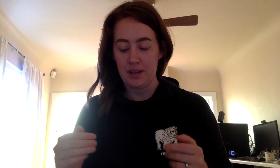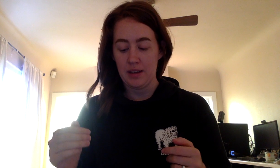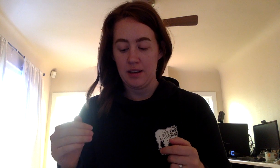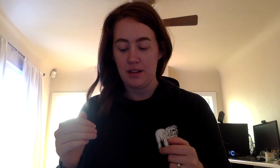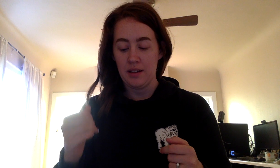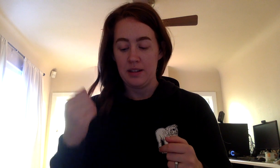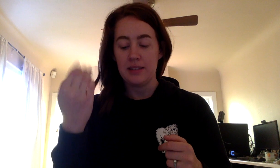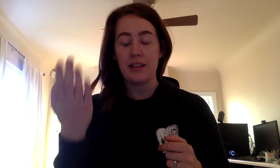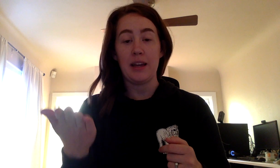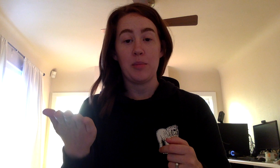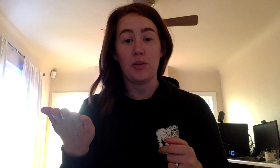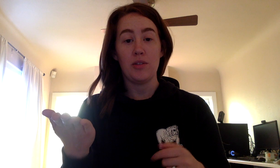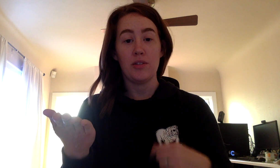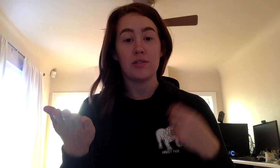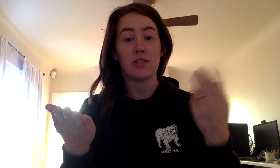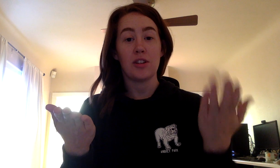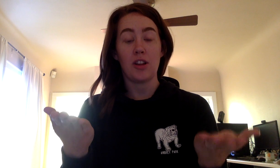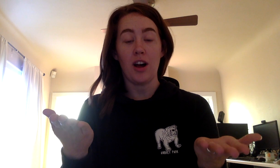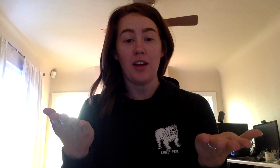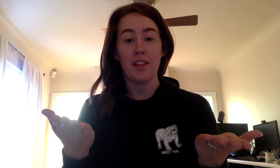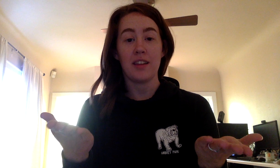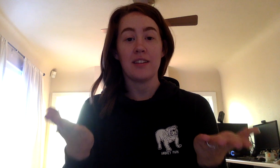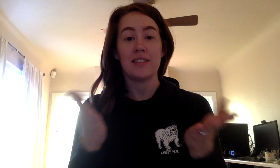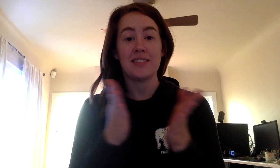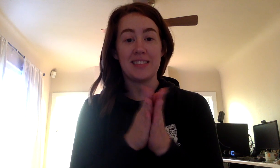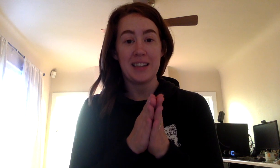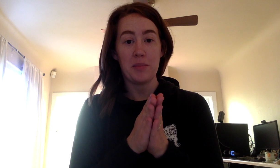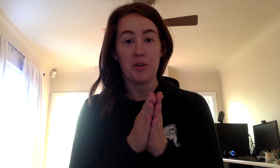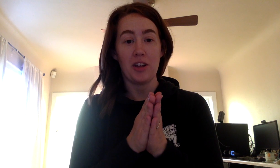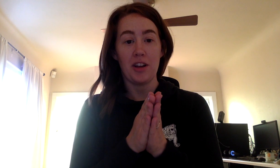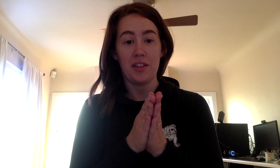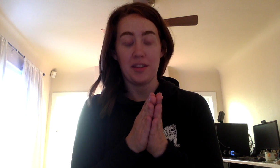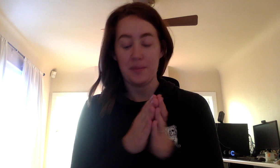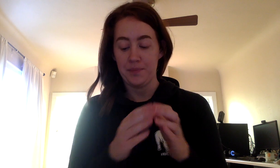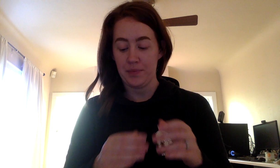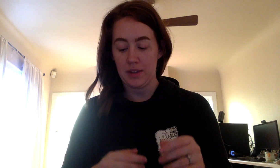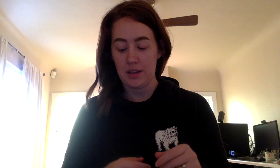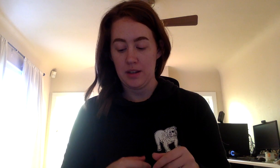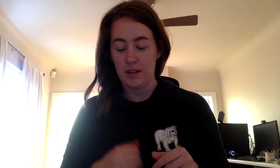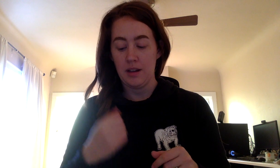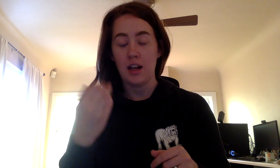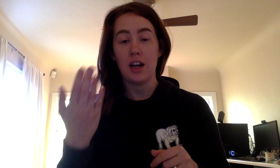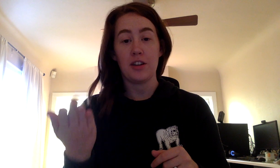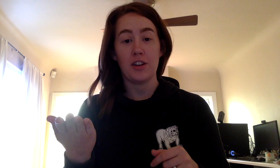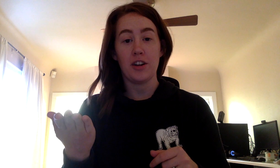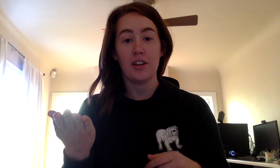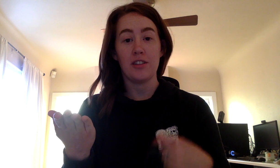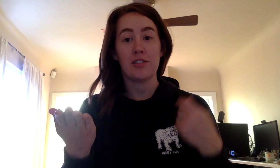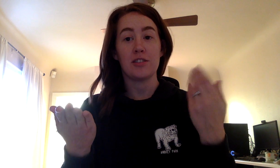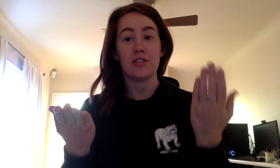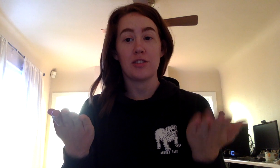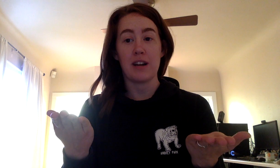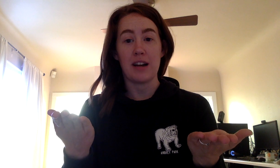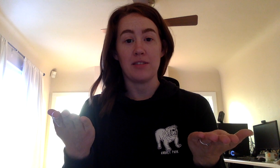Table, cloth, tablecloth. Under, ground,